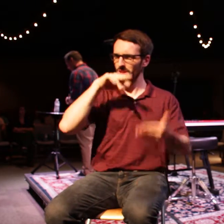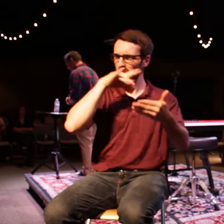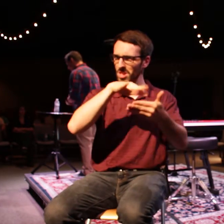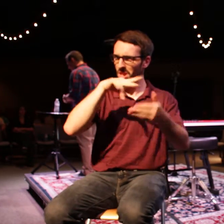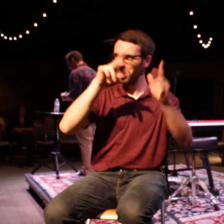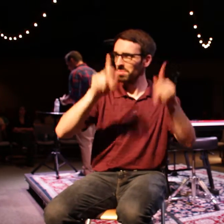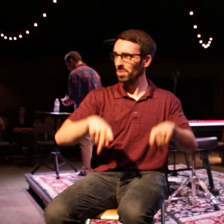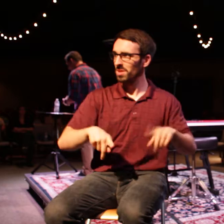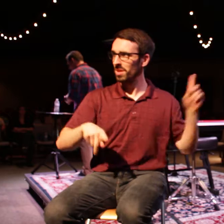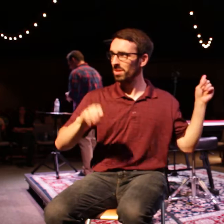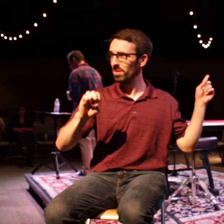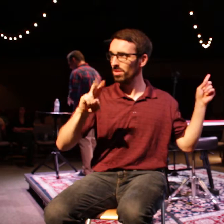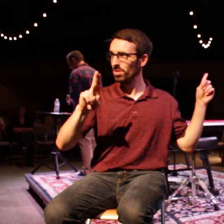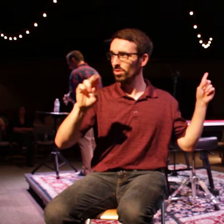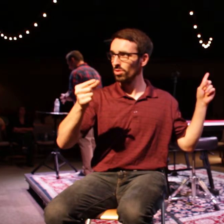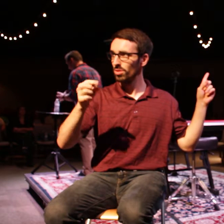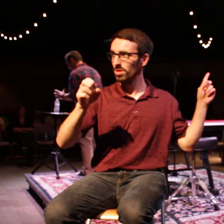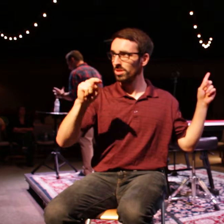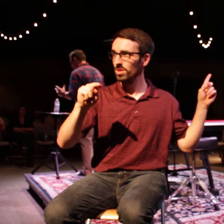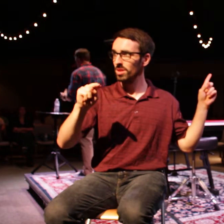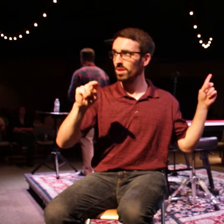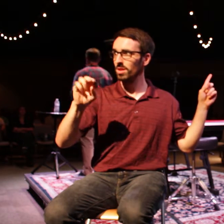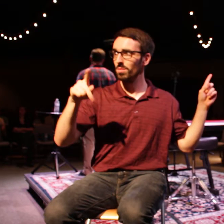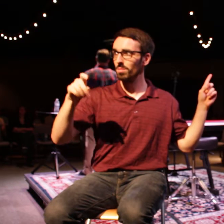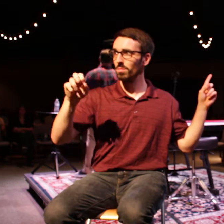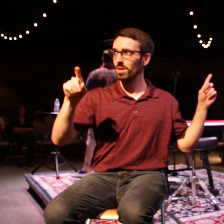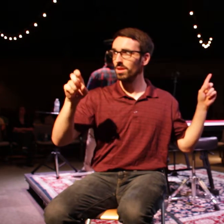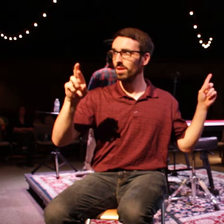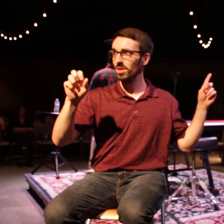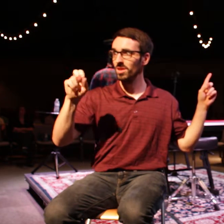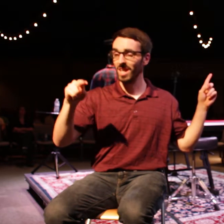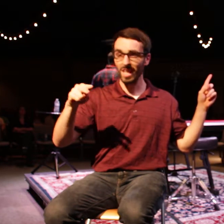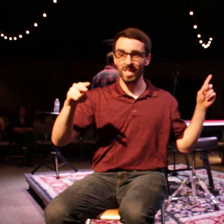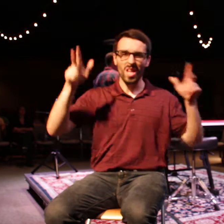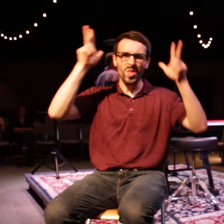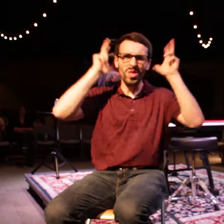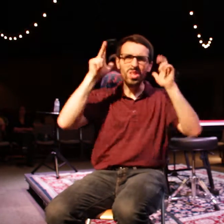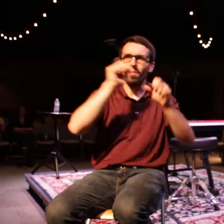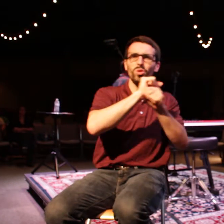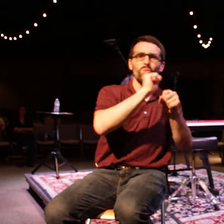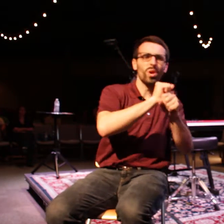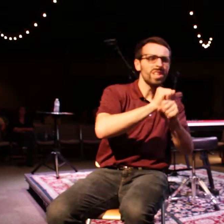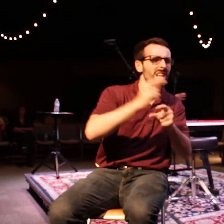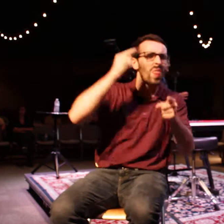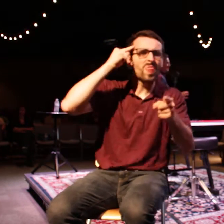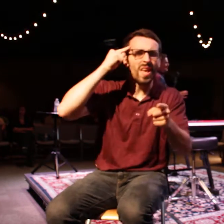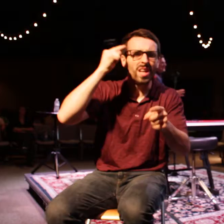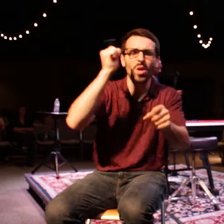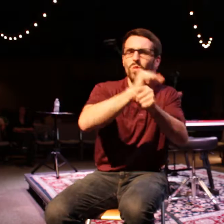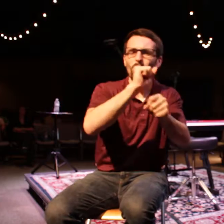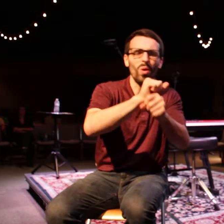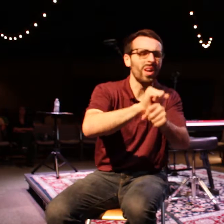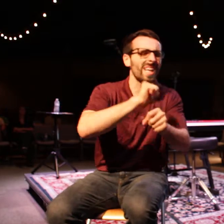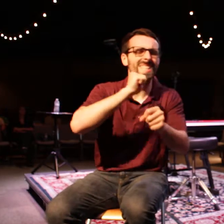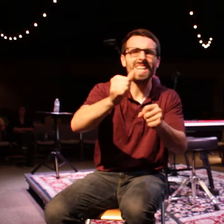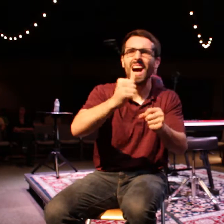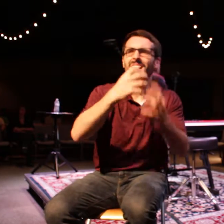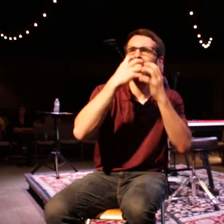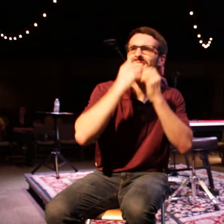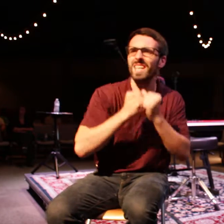work is not sacred or holy. See, we have this crazy idea that, like, there's some of us who have, like, a religious